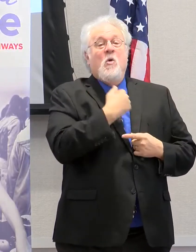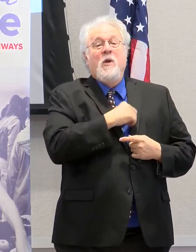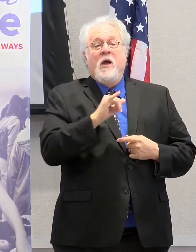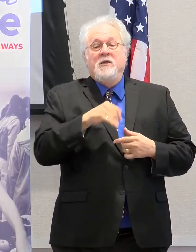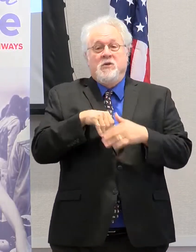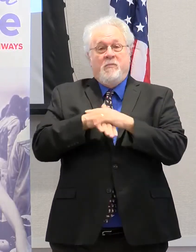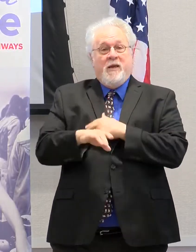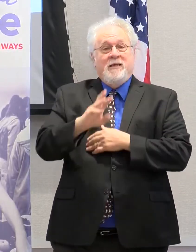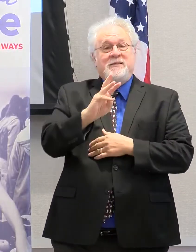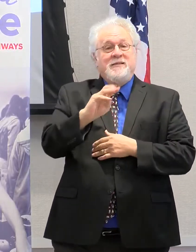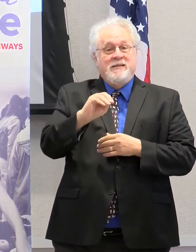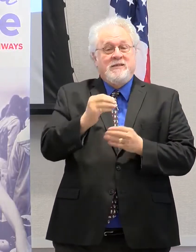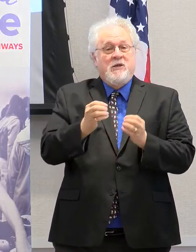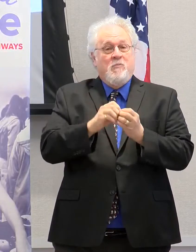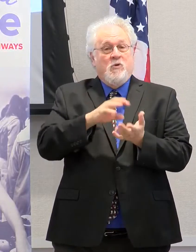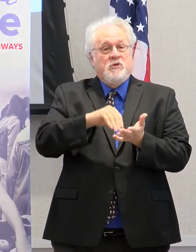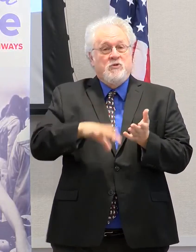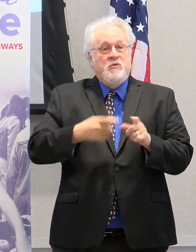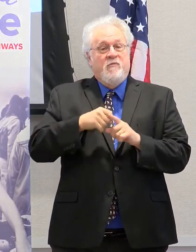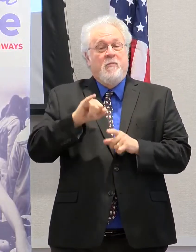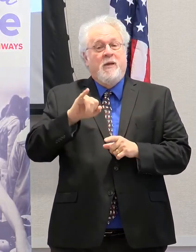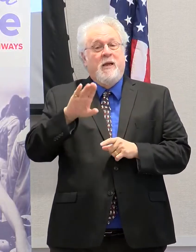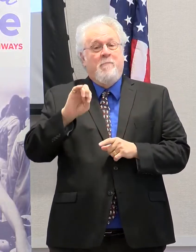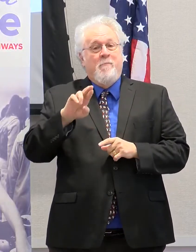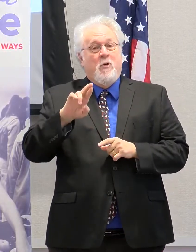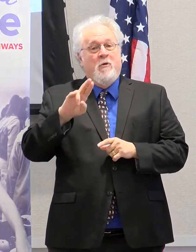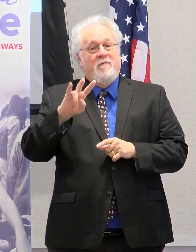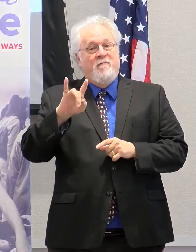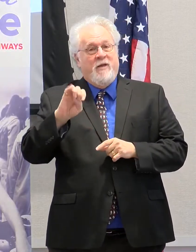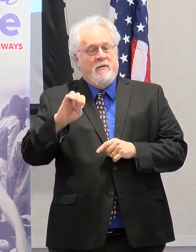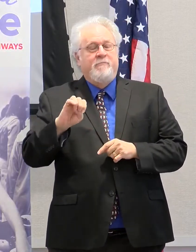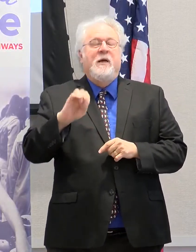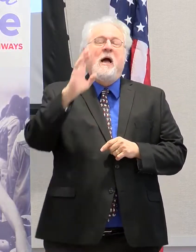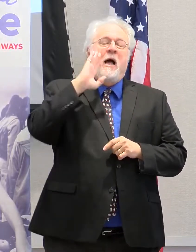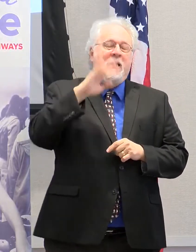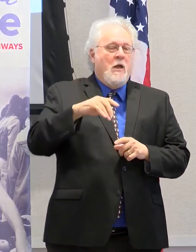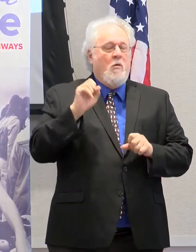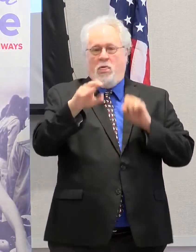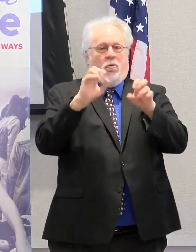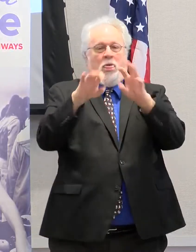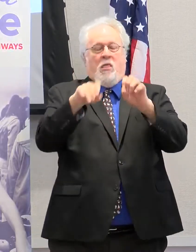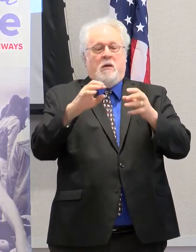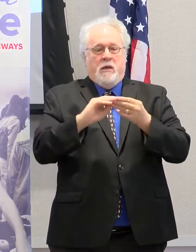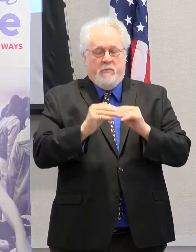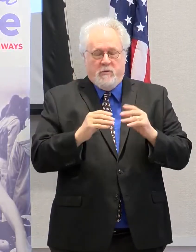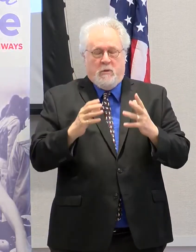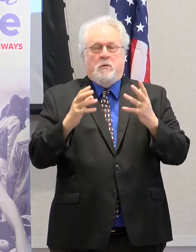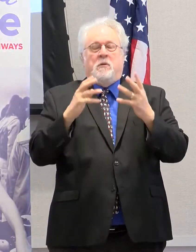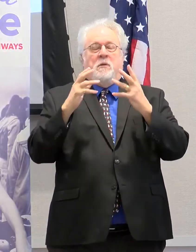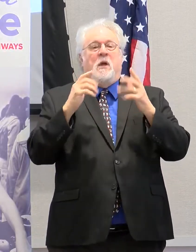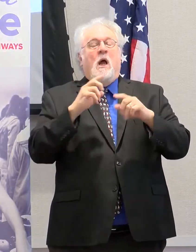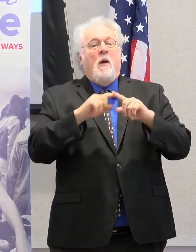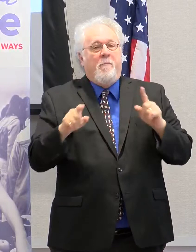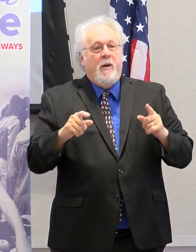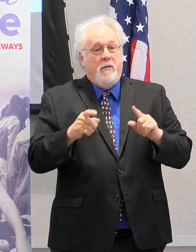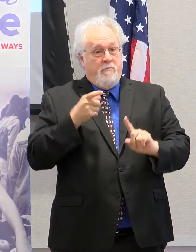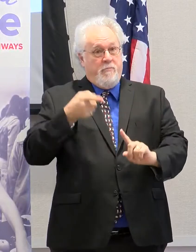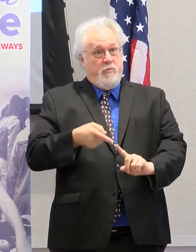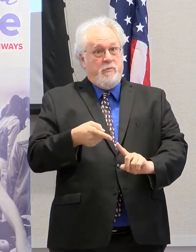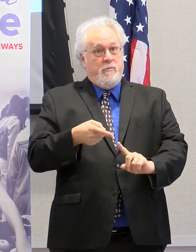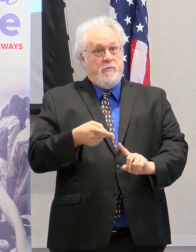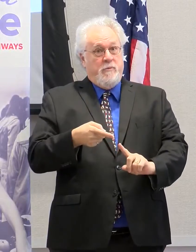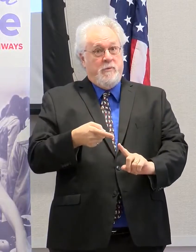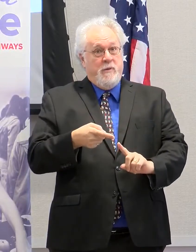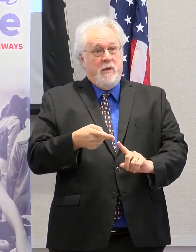admitted 60 additional students from Iberville. Now, I know, I just threw a whole bunch of numbers at you, but the bottom line